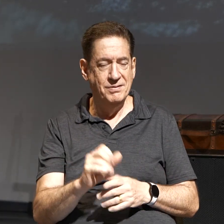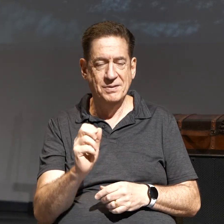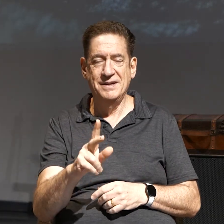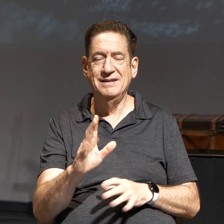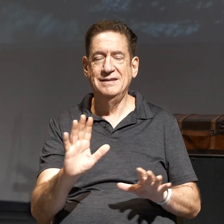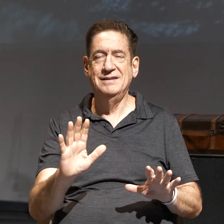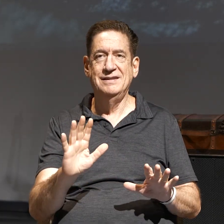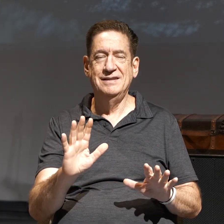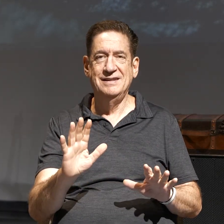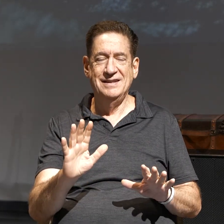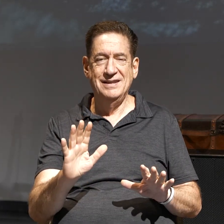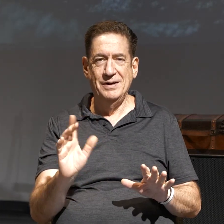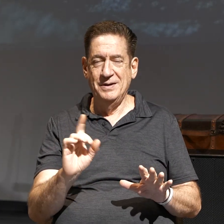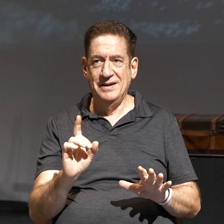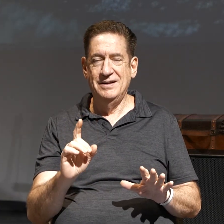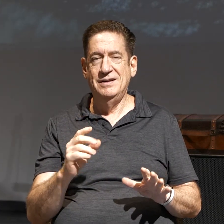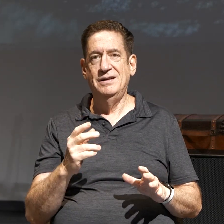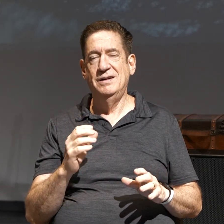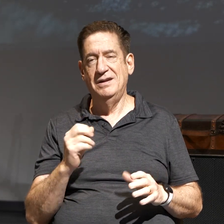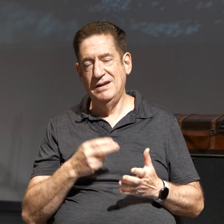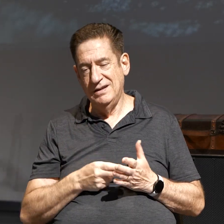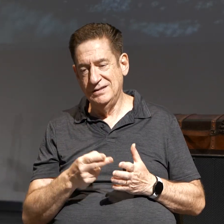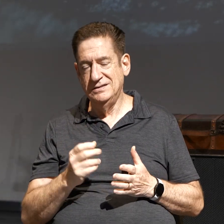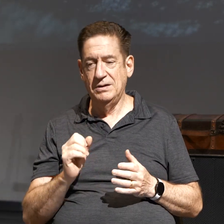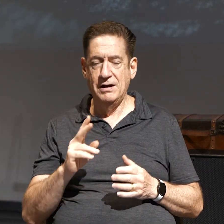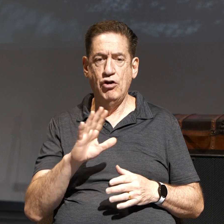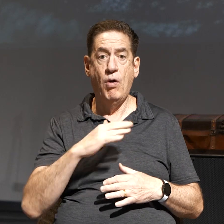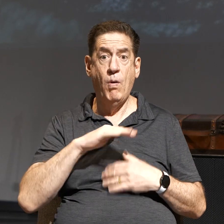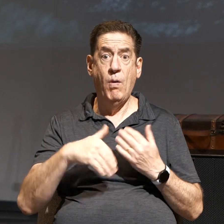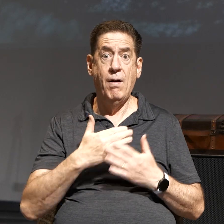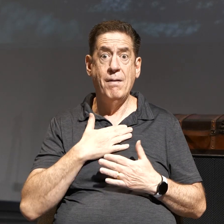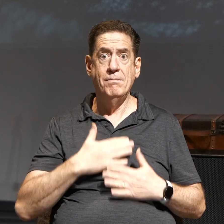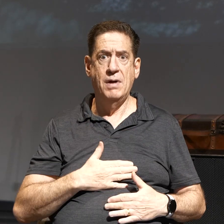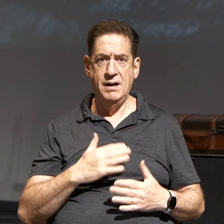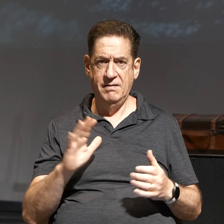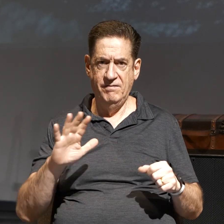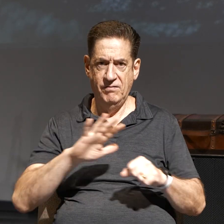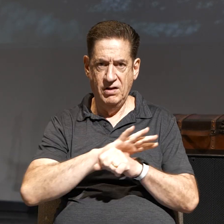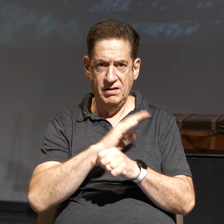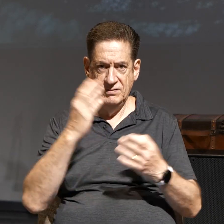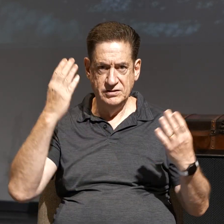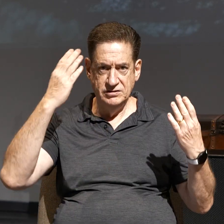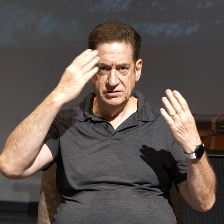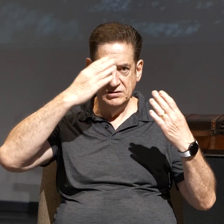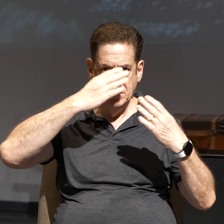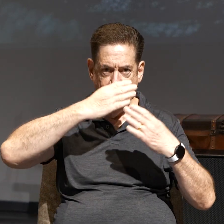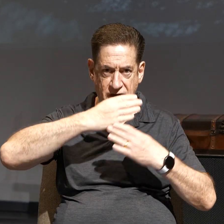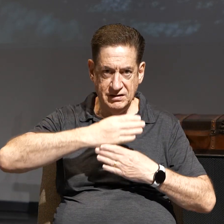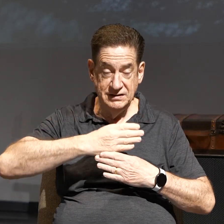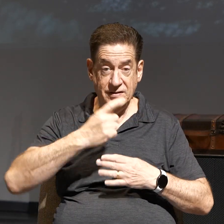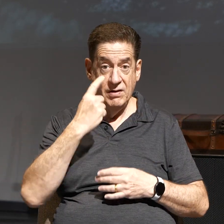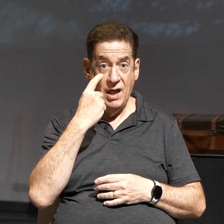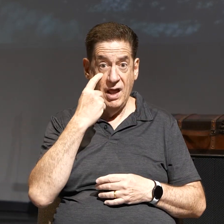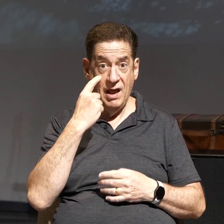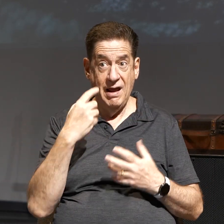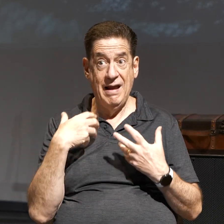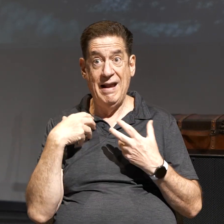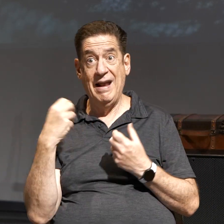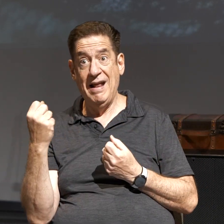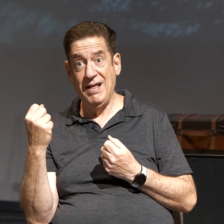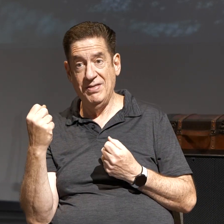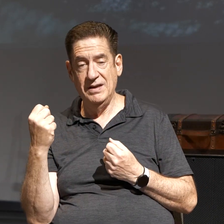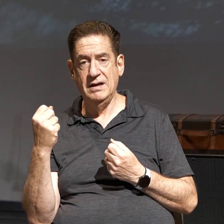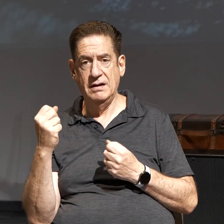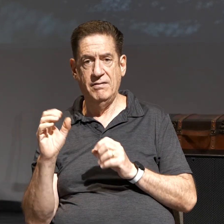So, okay, where am I on this? Okay. Your whole body will be full of darkness. So if your I is healthy, your whole